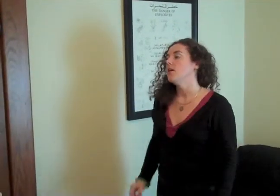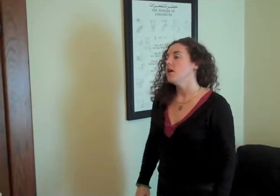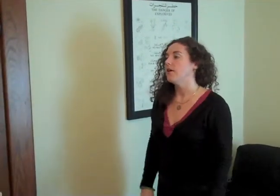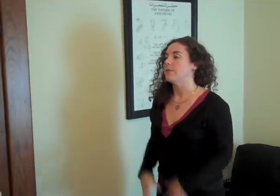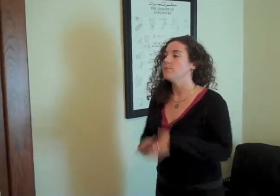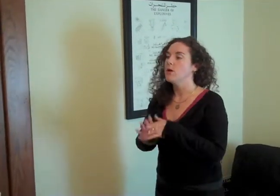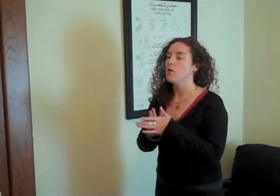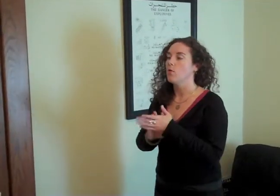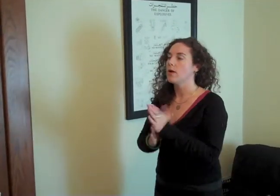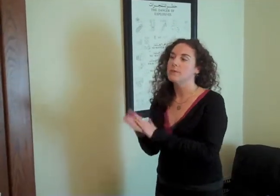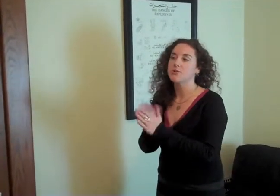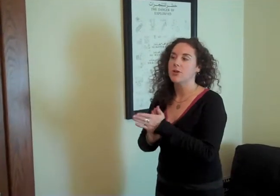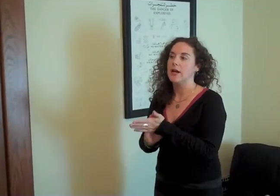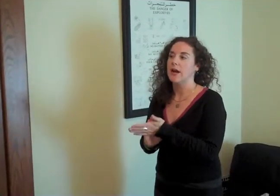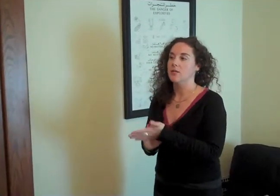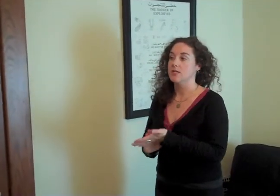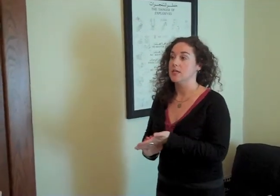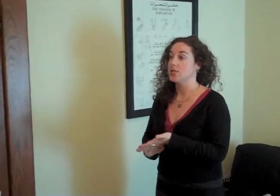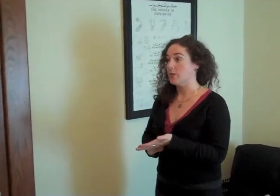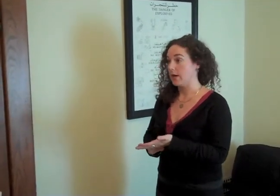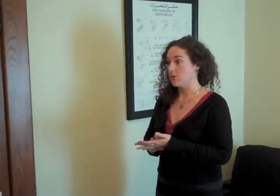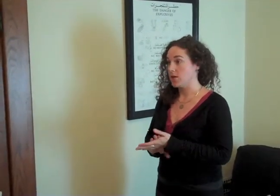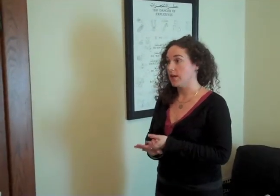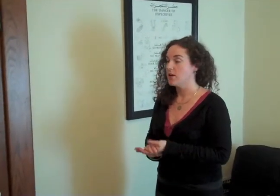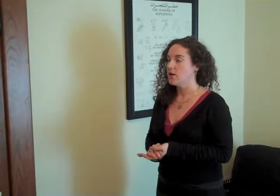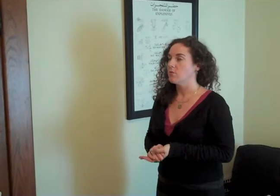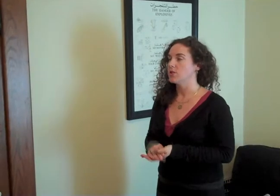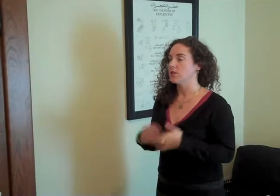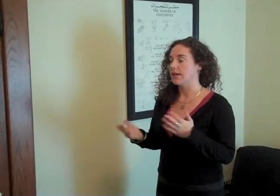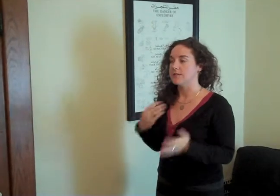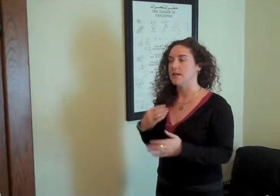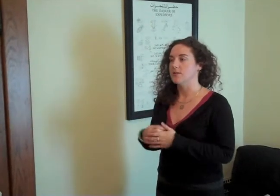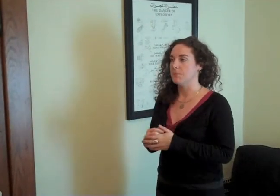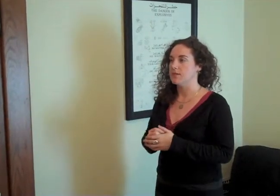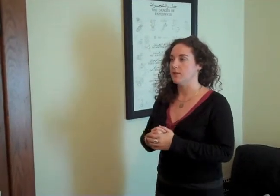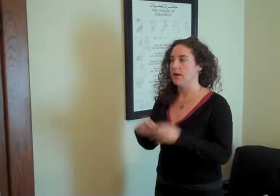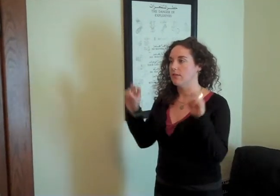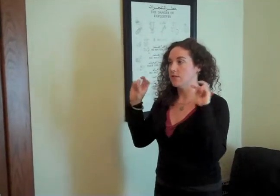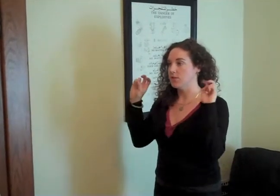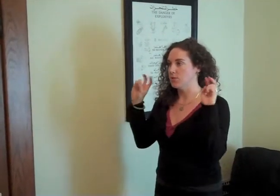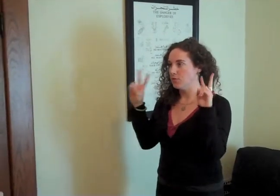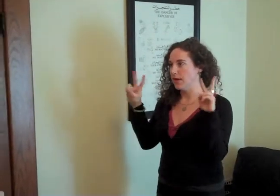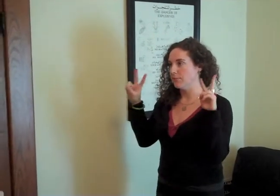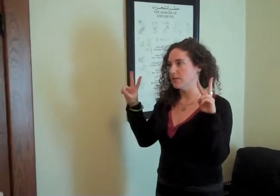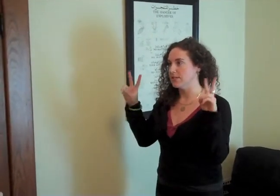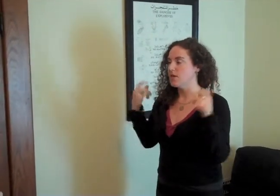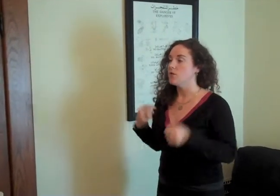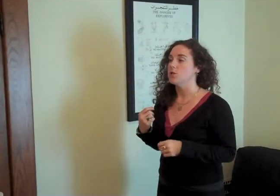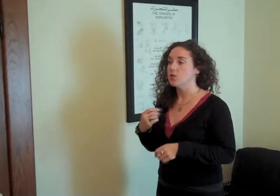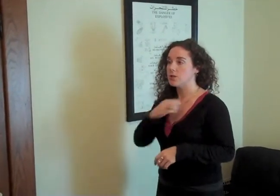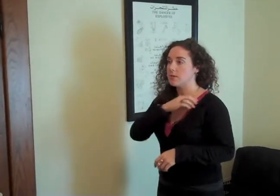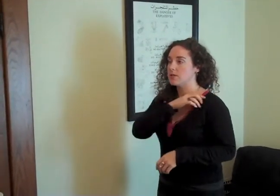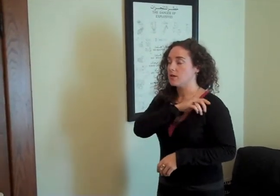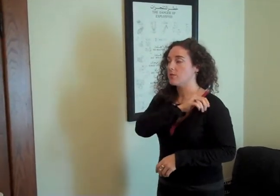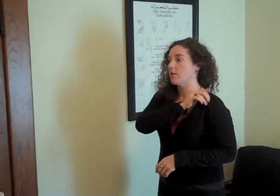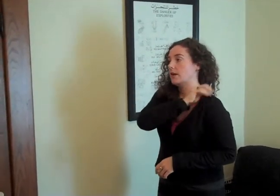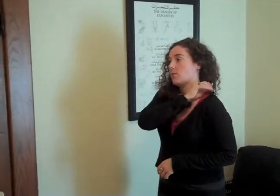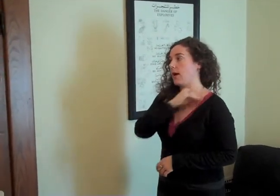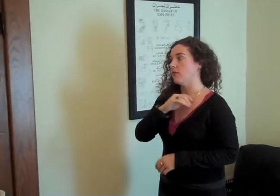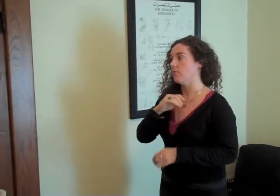Okay, what I'm demonstrating now is the two-camera shot, which, like it sounds, means that you have two cameras. Which usually means also that you have